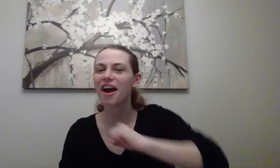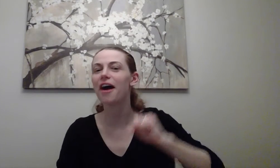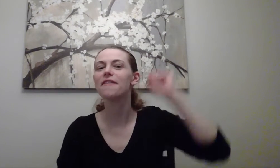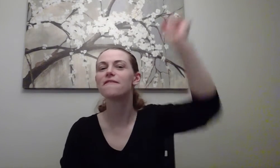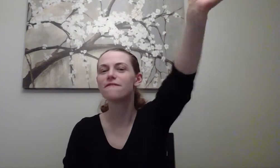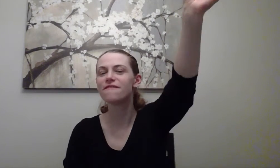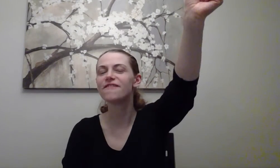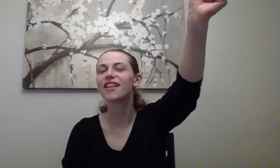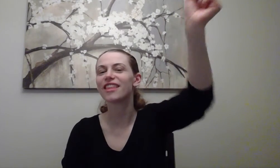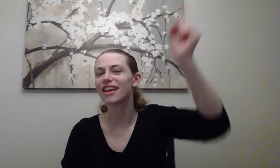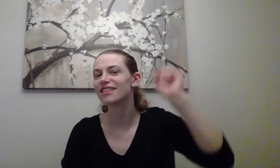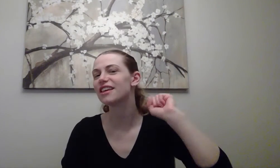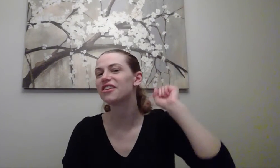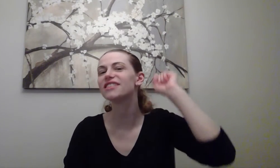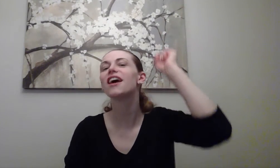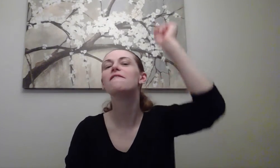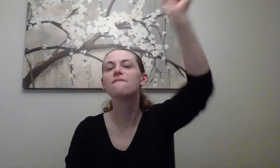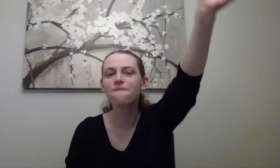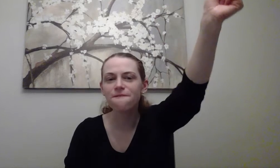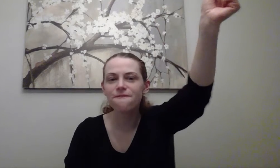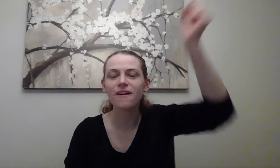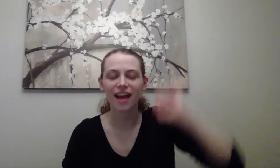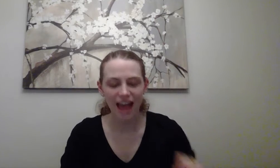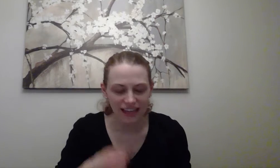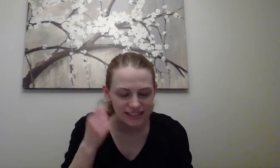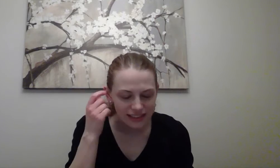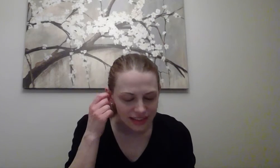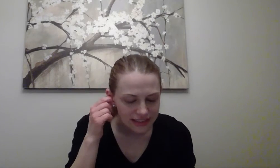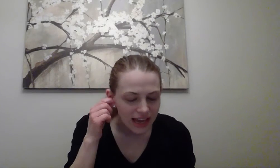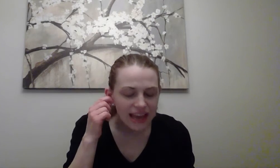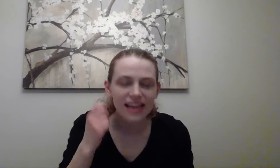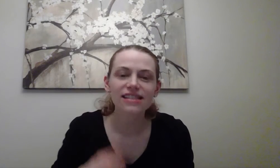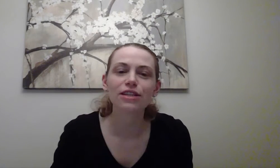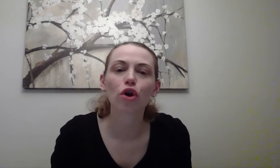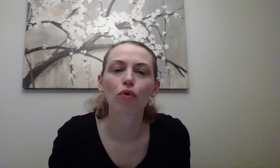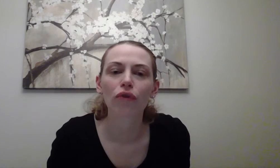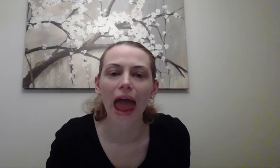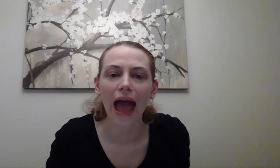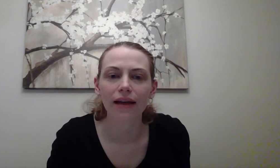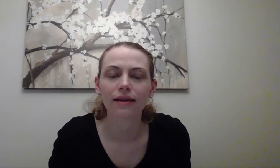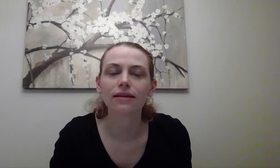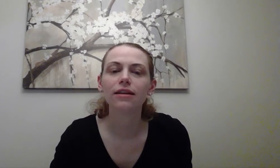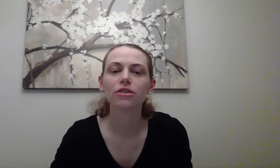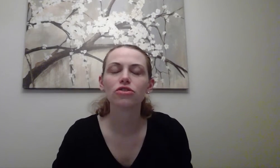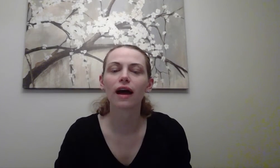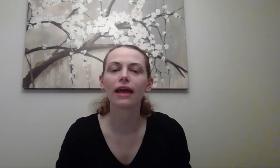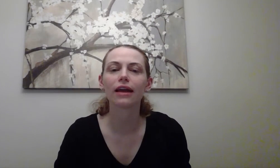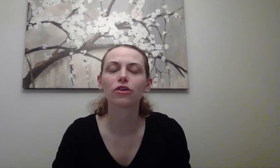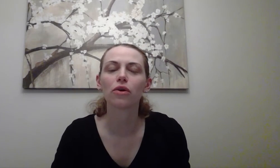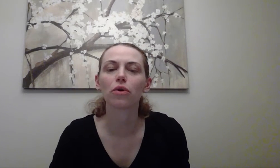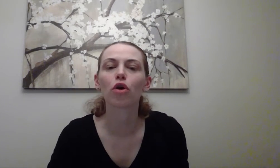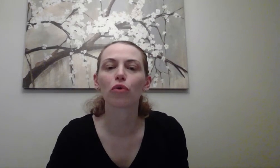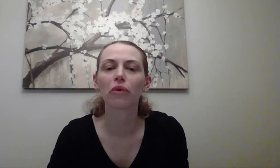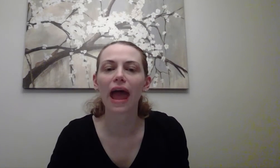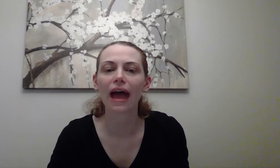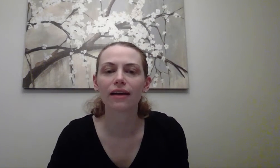Kuh. Fh. The ending sound is fh. Excellent. Next is rag. Try it on your own. Rag.